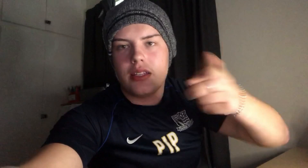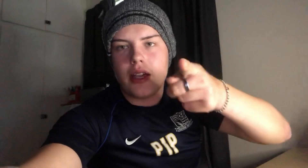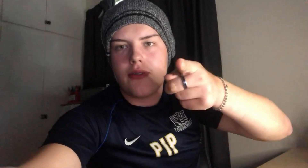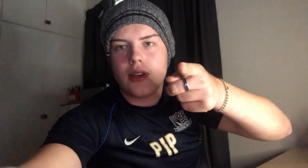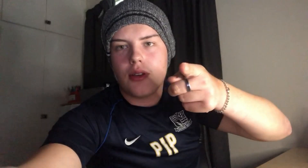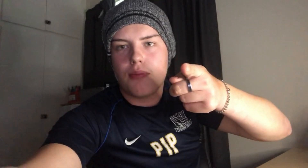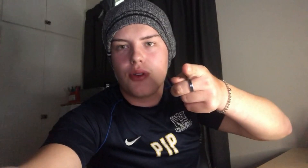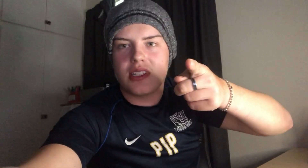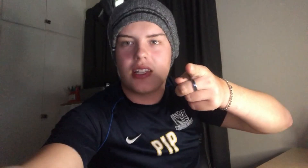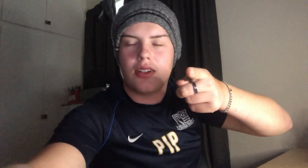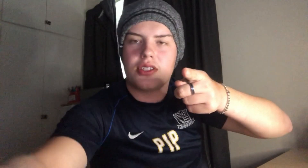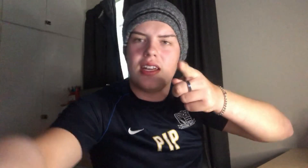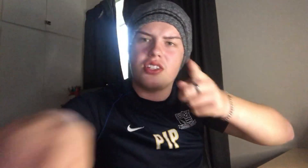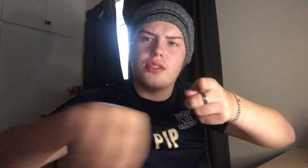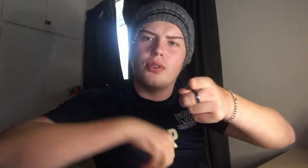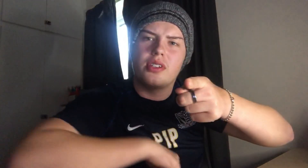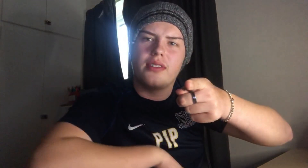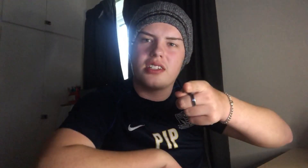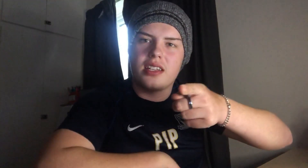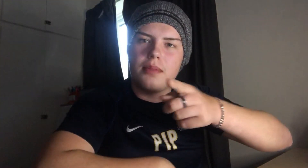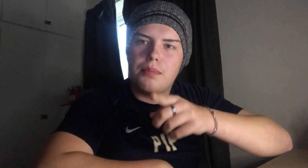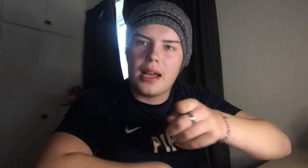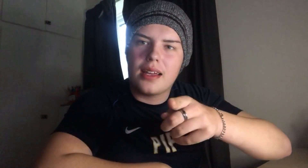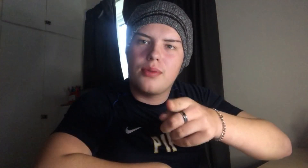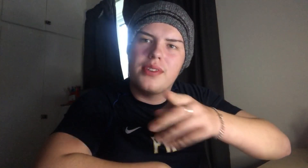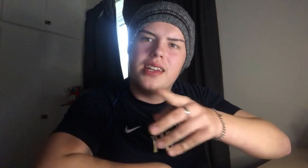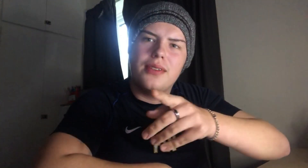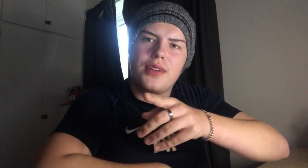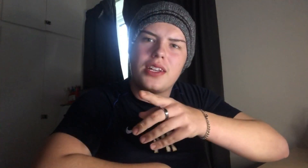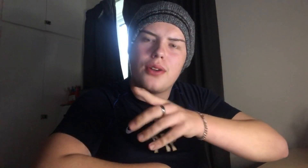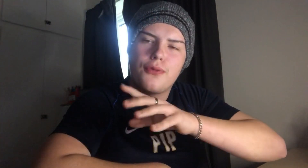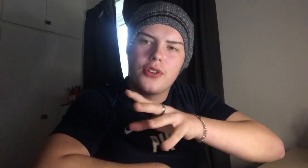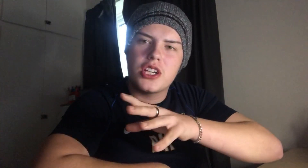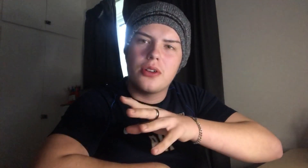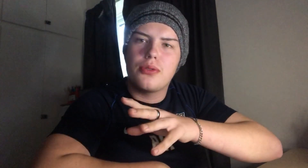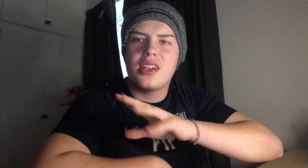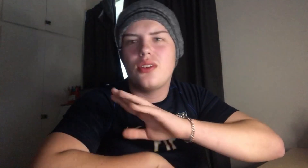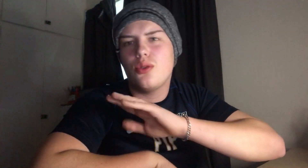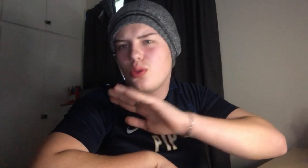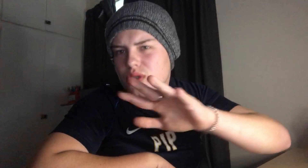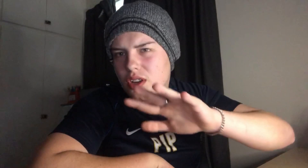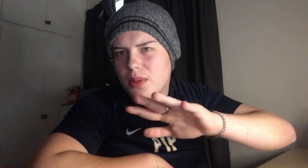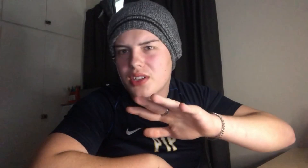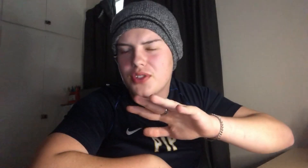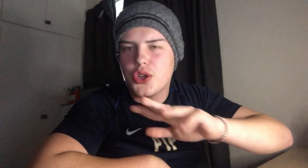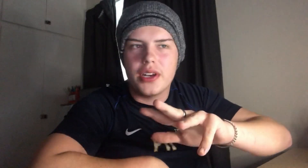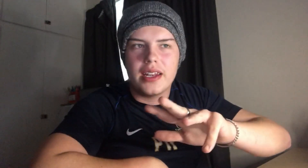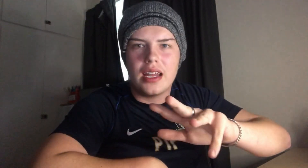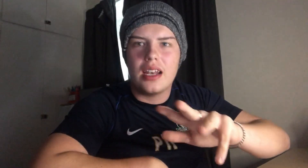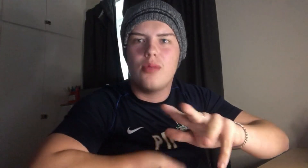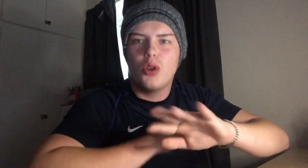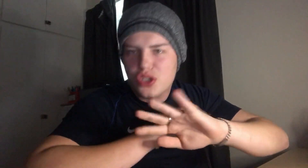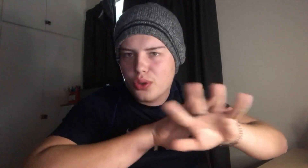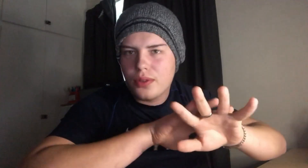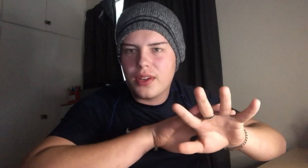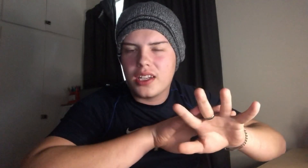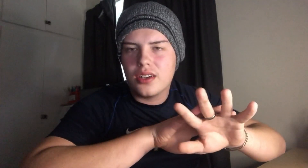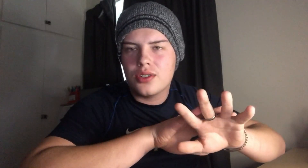Yo, yo, boys and girls, it's your boy, Darius Deer, back with another video for the channel. Thank you all so much for tuning in lately, watching all the videos,